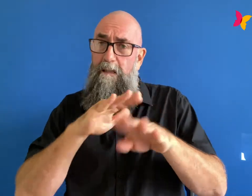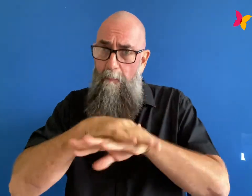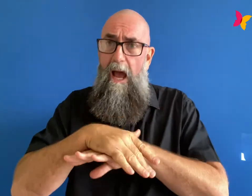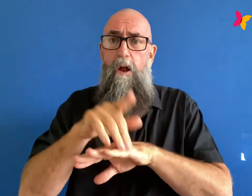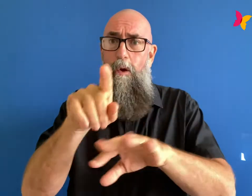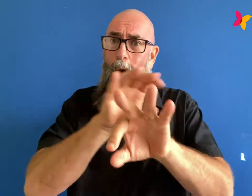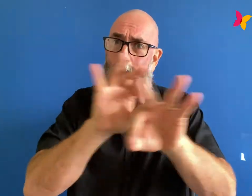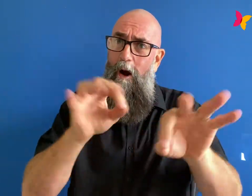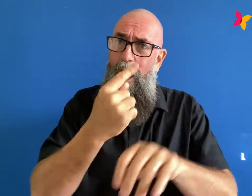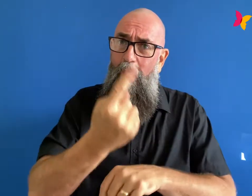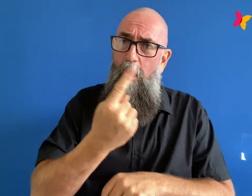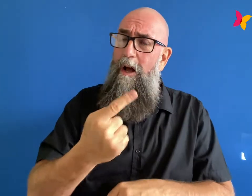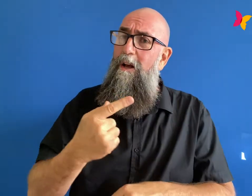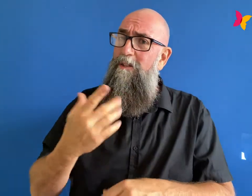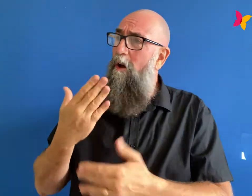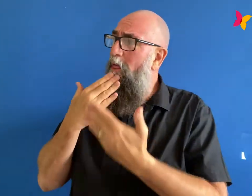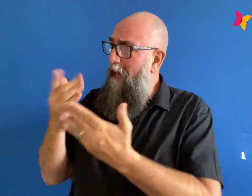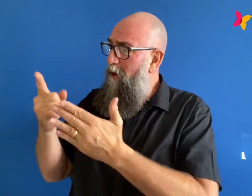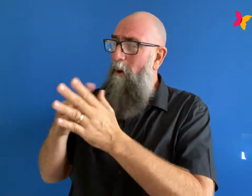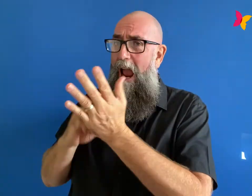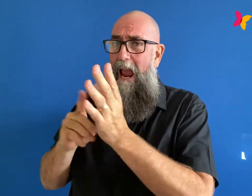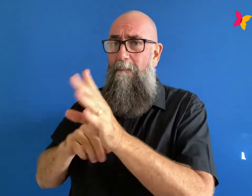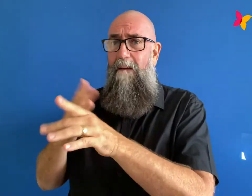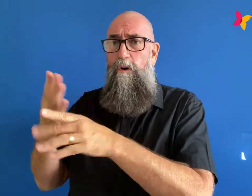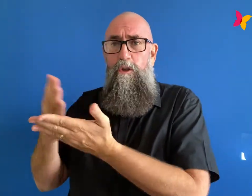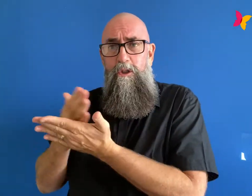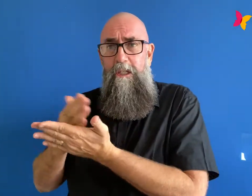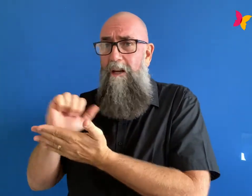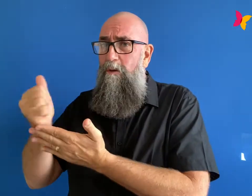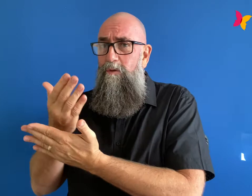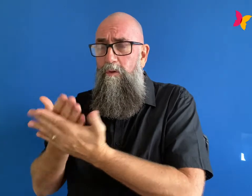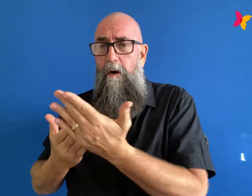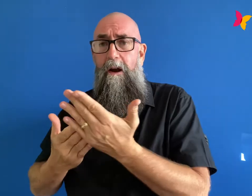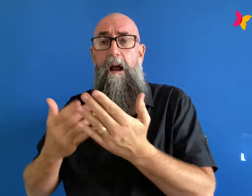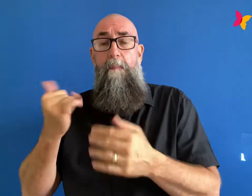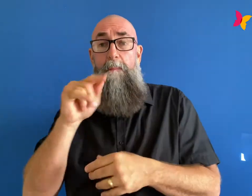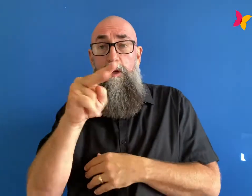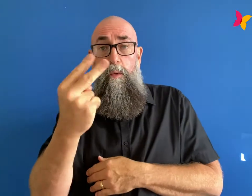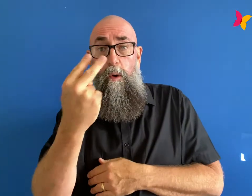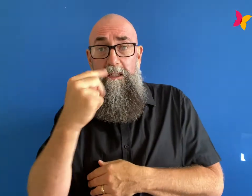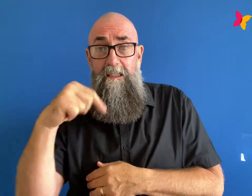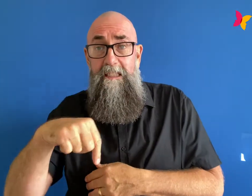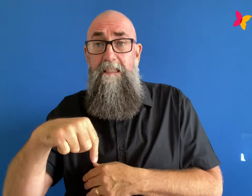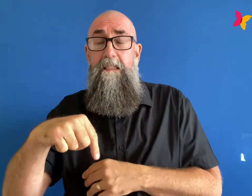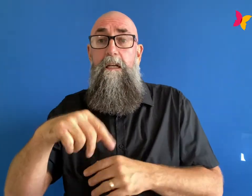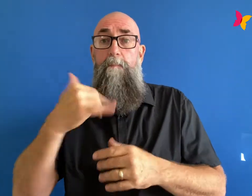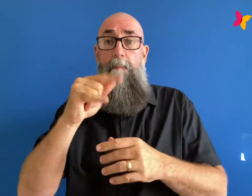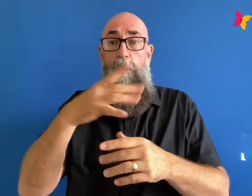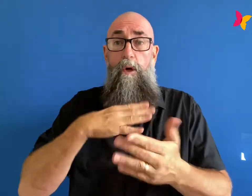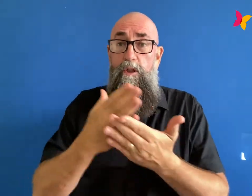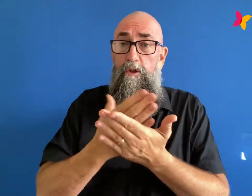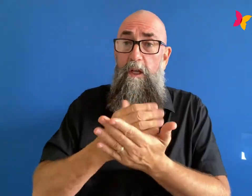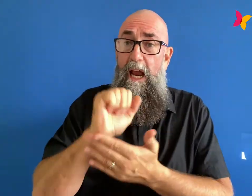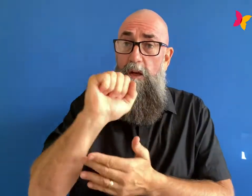you're listening to this and you want to join the conversation and share your story all you need to do is head along to beyondblue.org.au